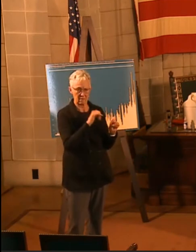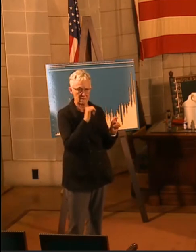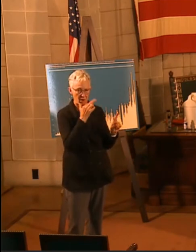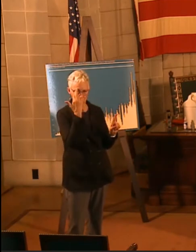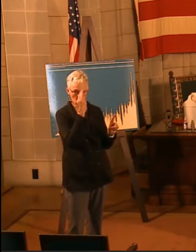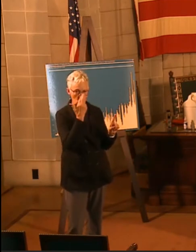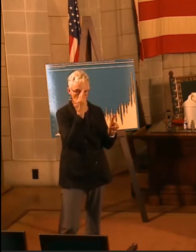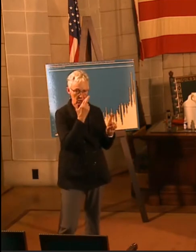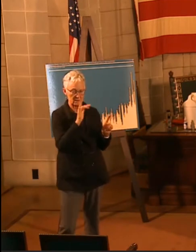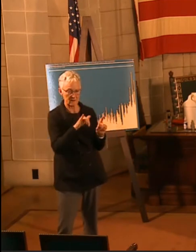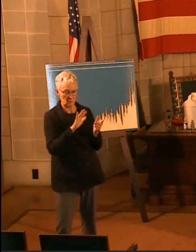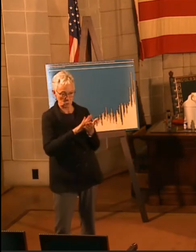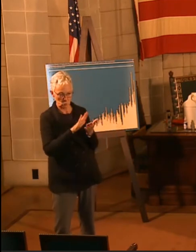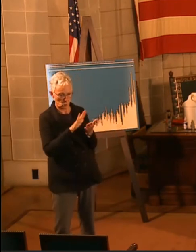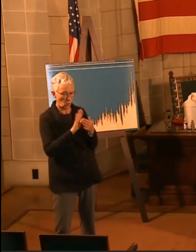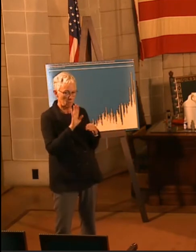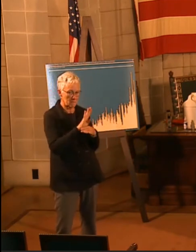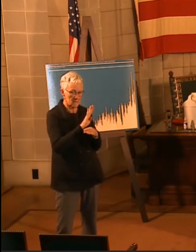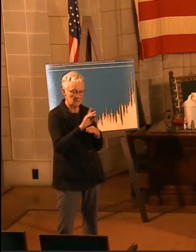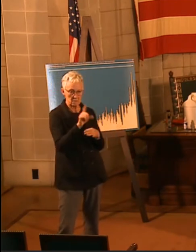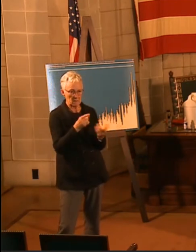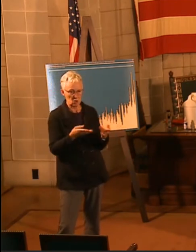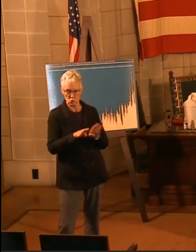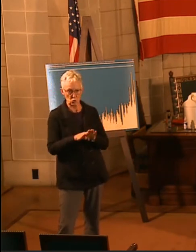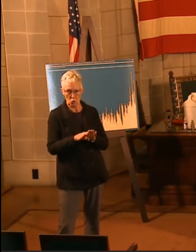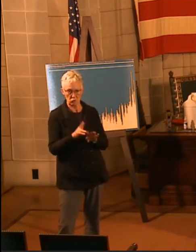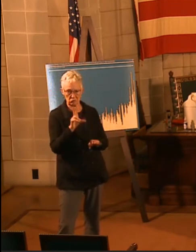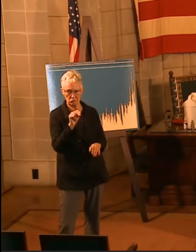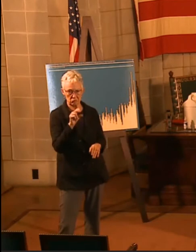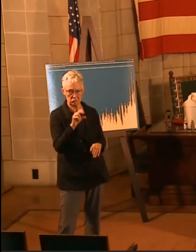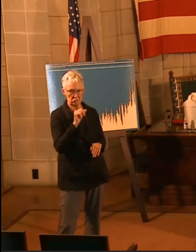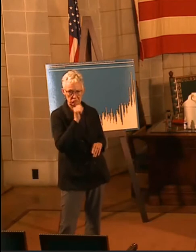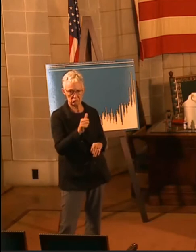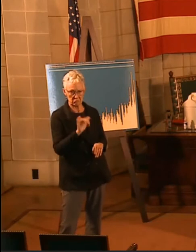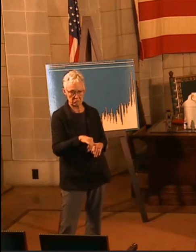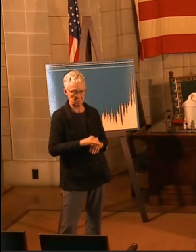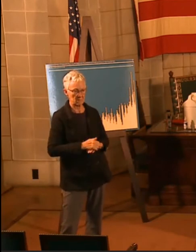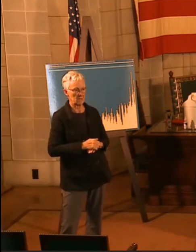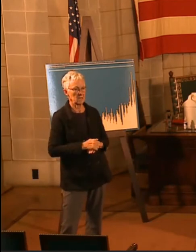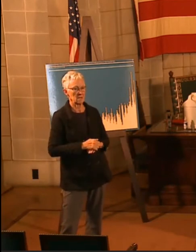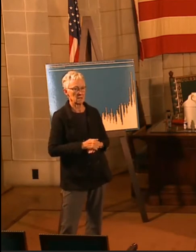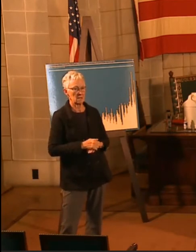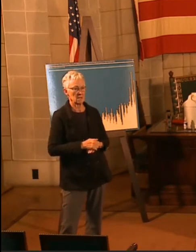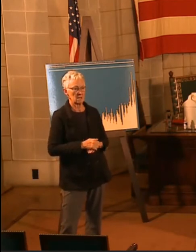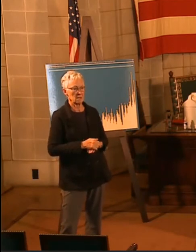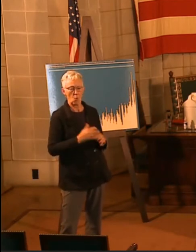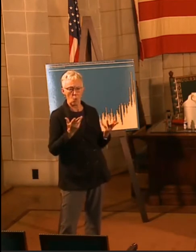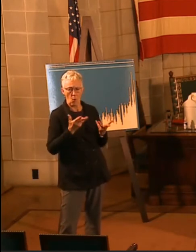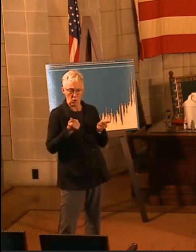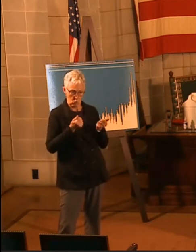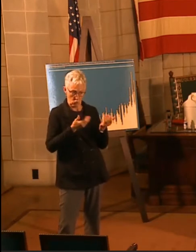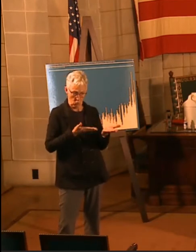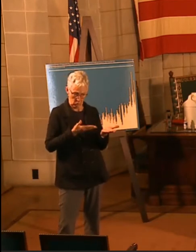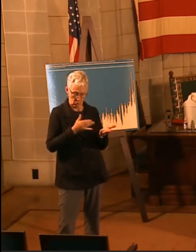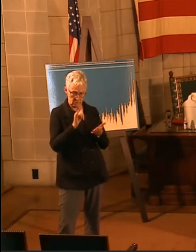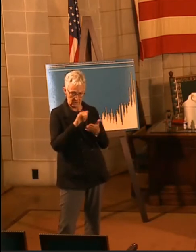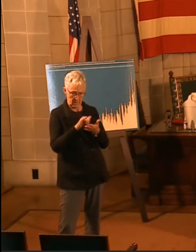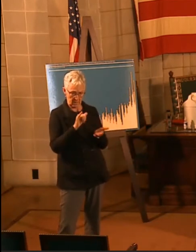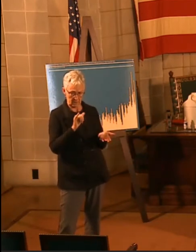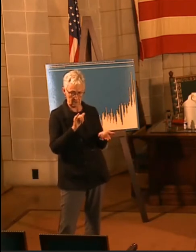and churches to shut down, and they are not what takes the team out of the game. What does create those